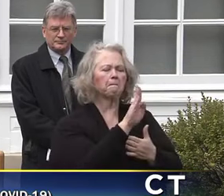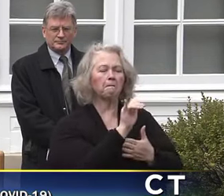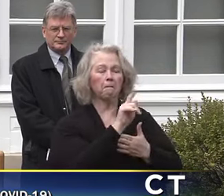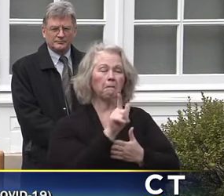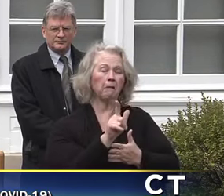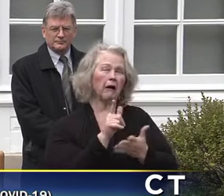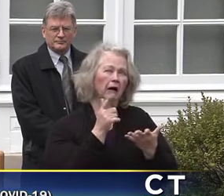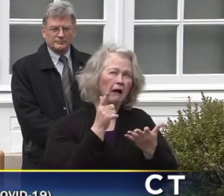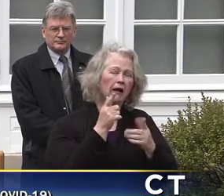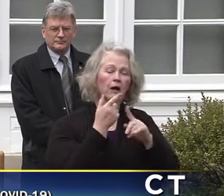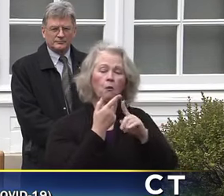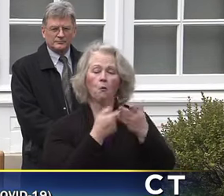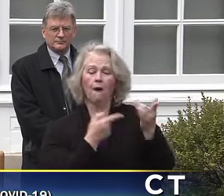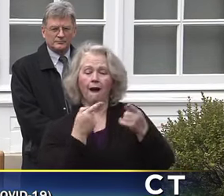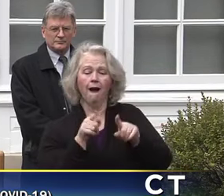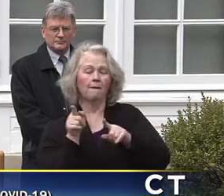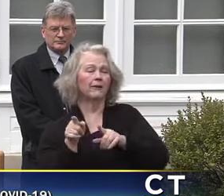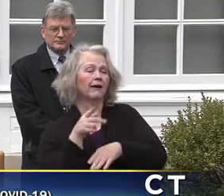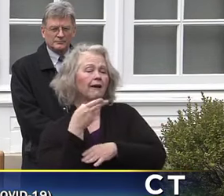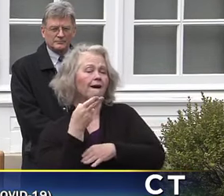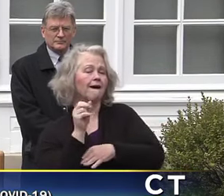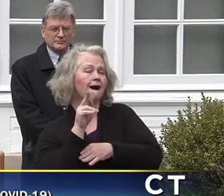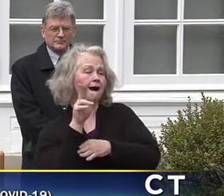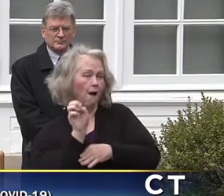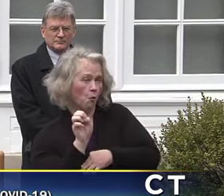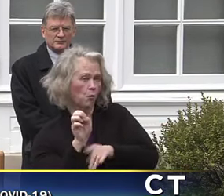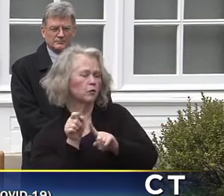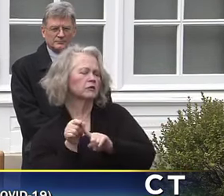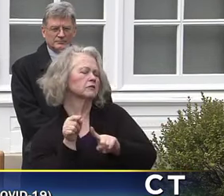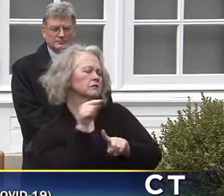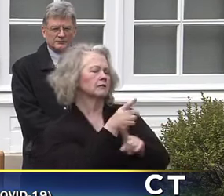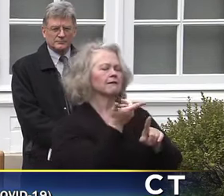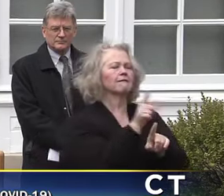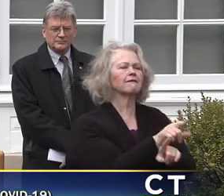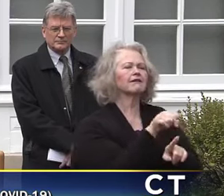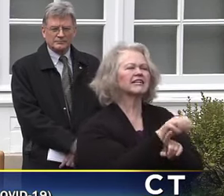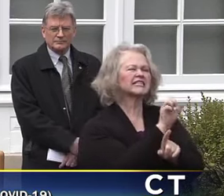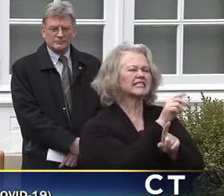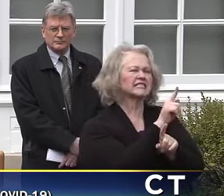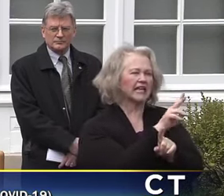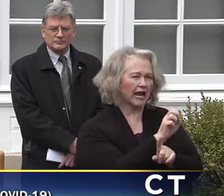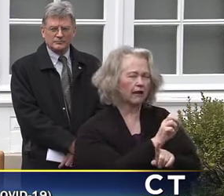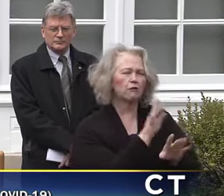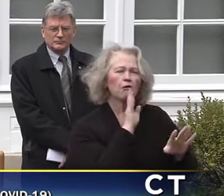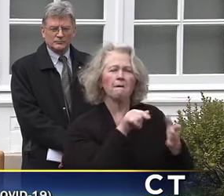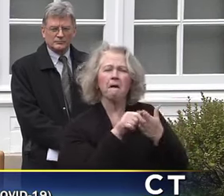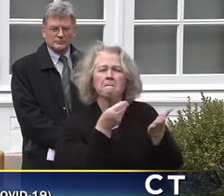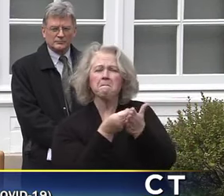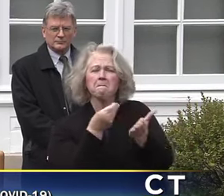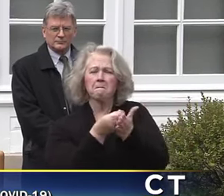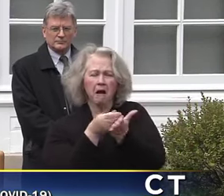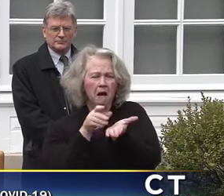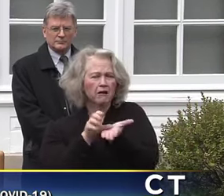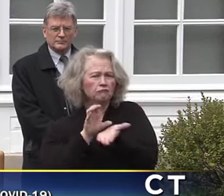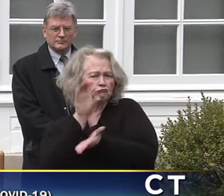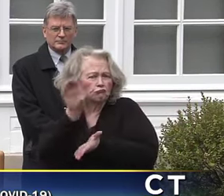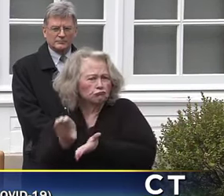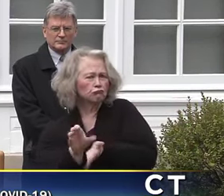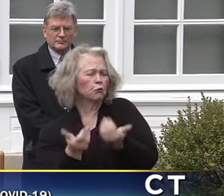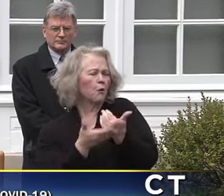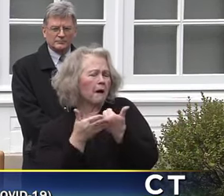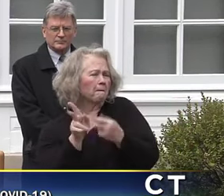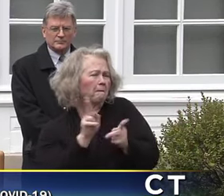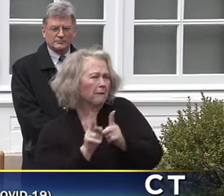out of the House in the U.S. Senate. They're talking about significant cash payments made to people so they get cash in their